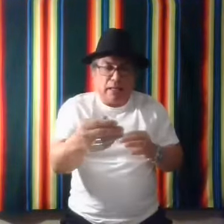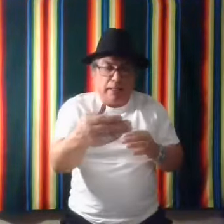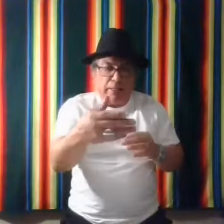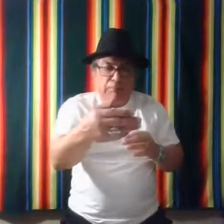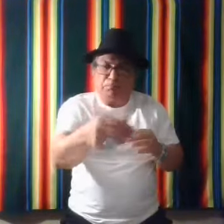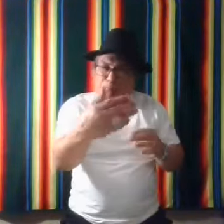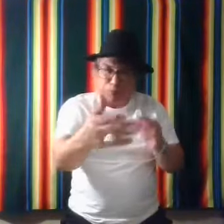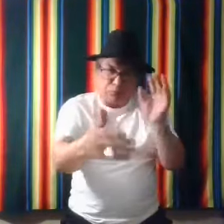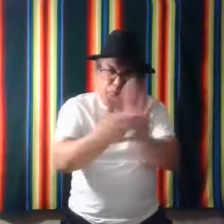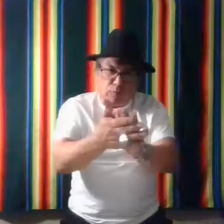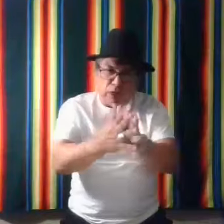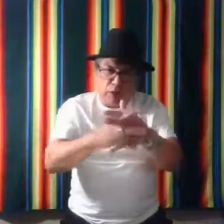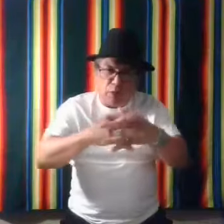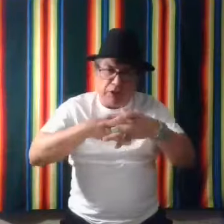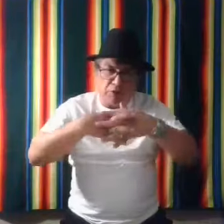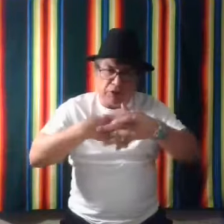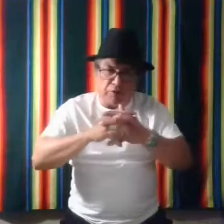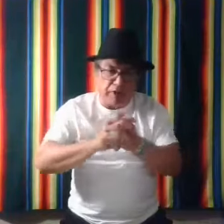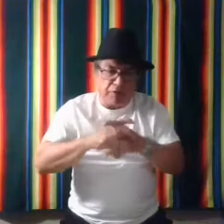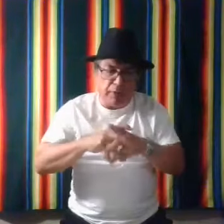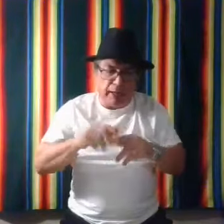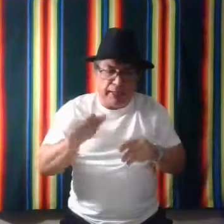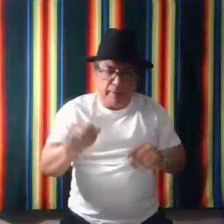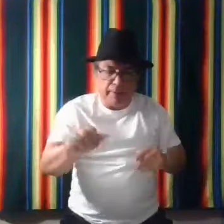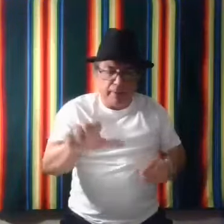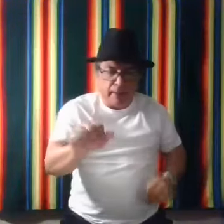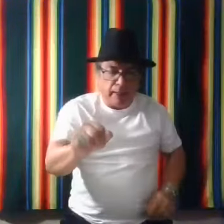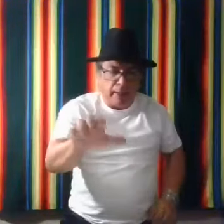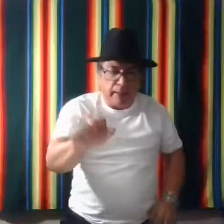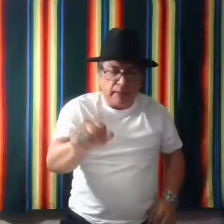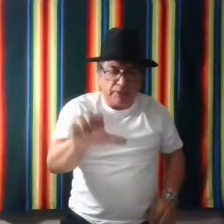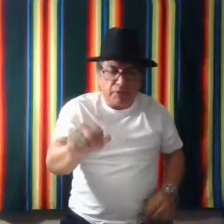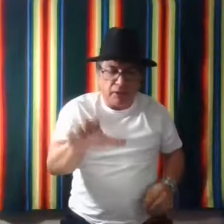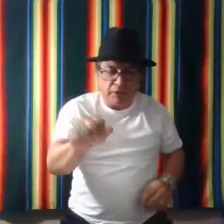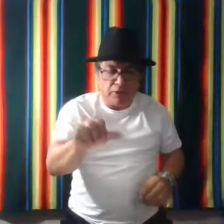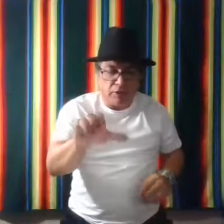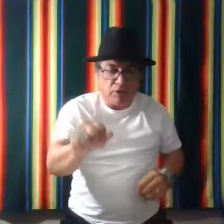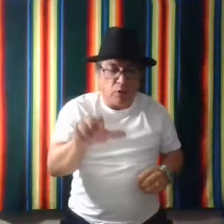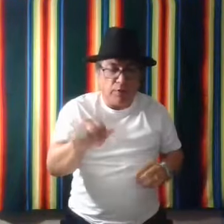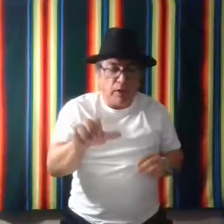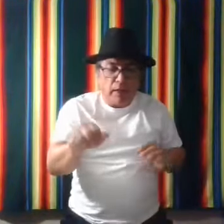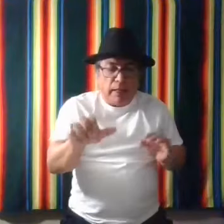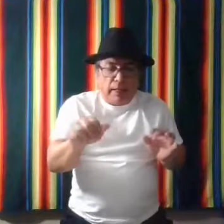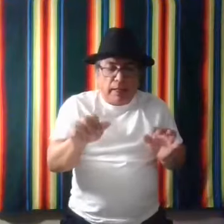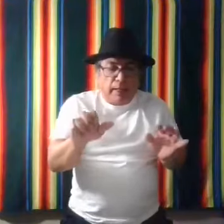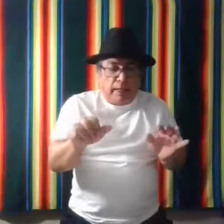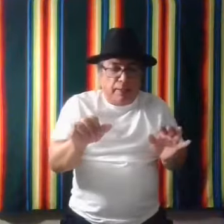Um, so we just stretch our fingers back and get that circulation to go on. Um,